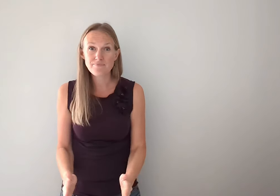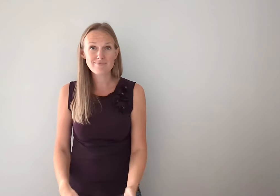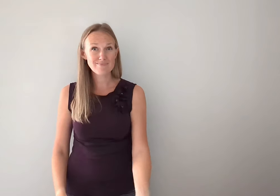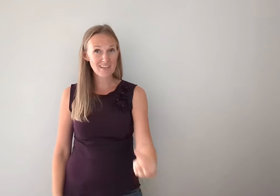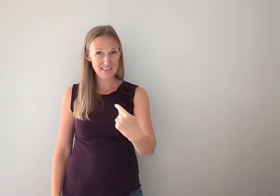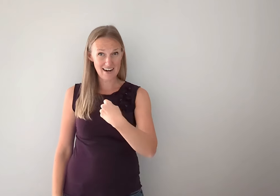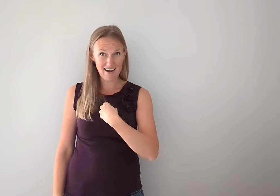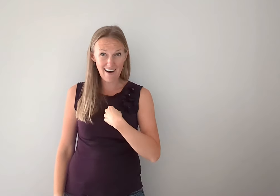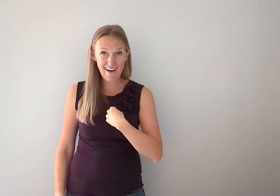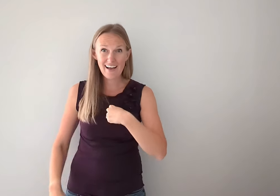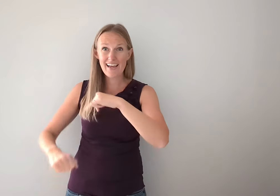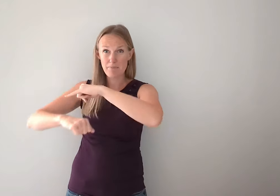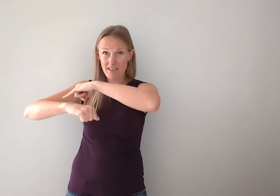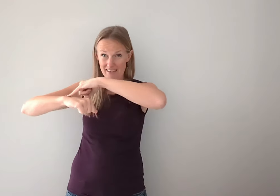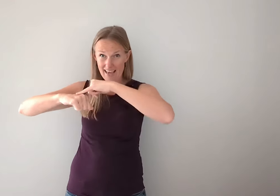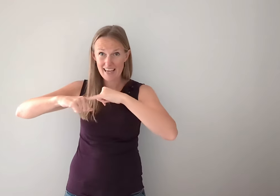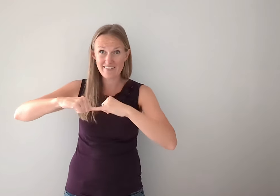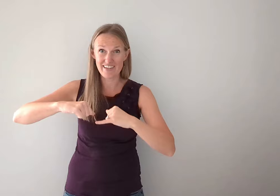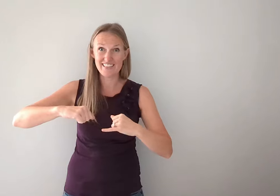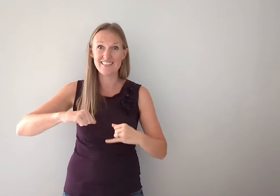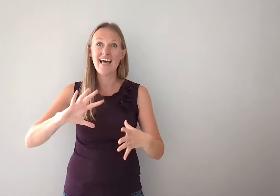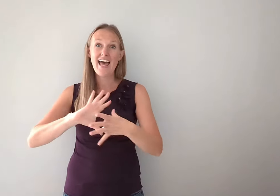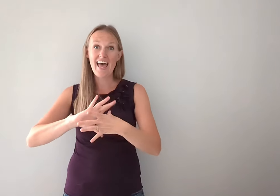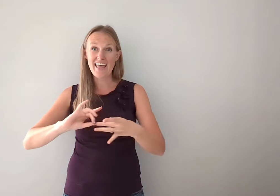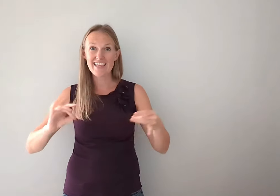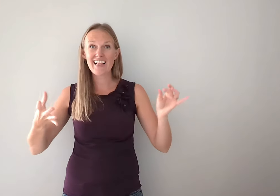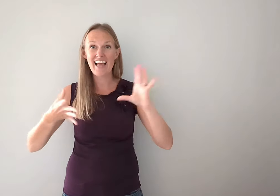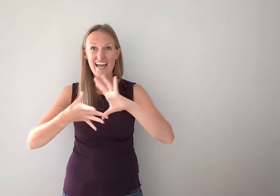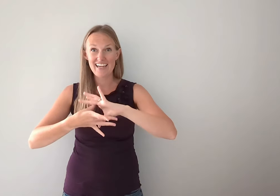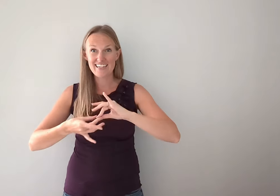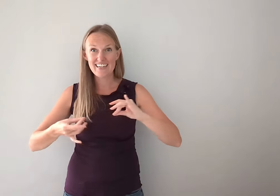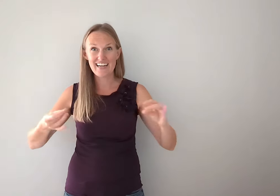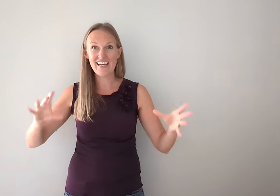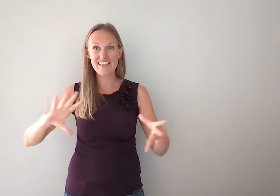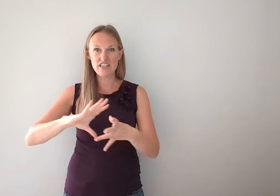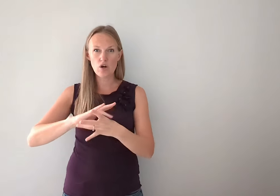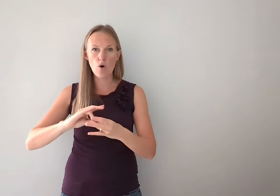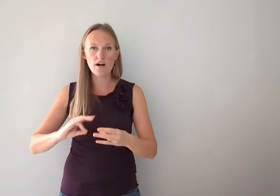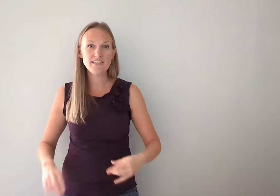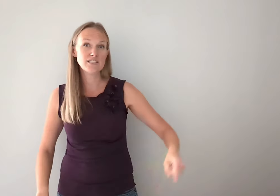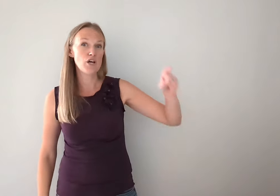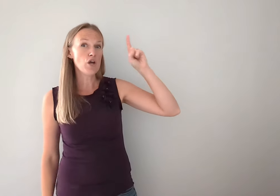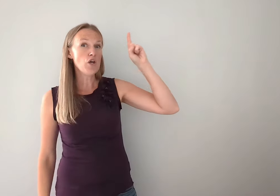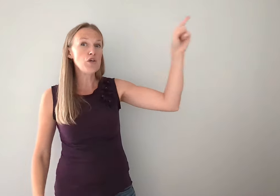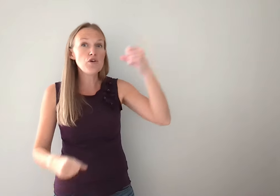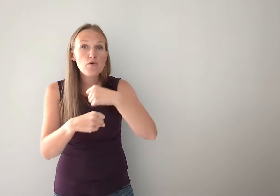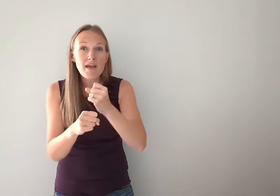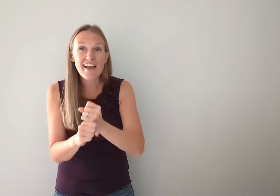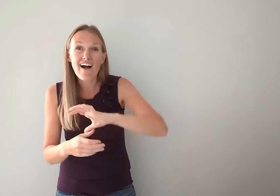That I am the canvas and the clay. And then the chorus. You make